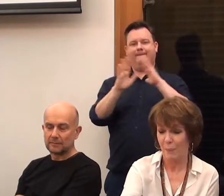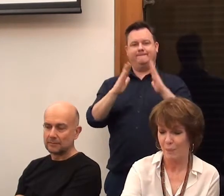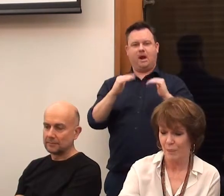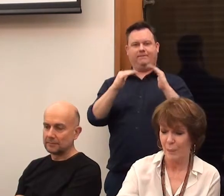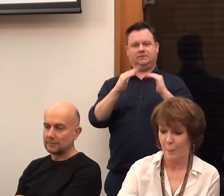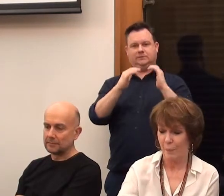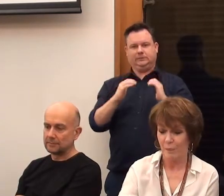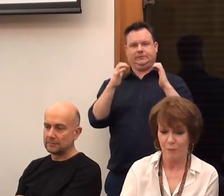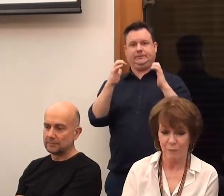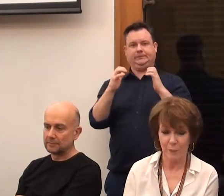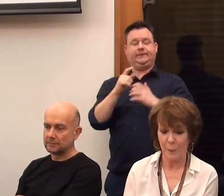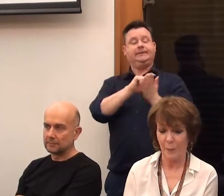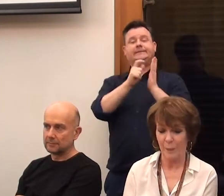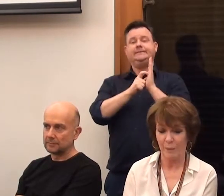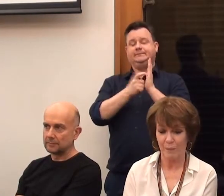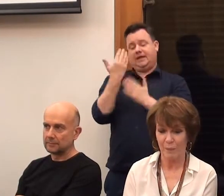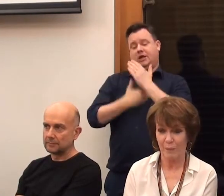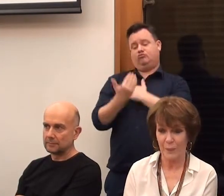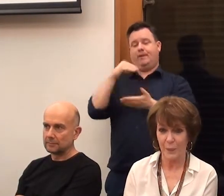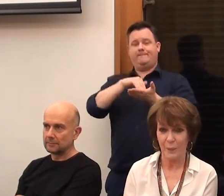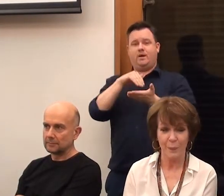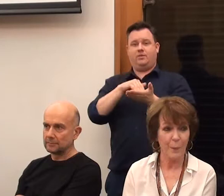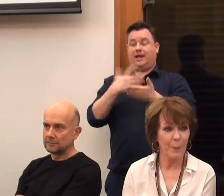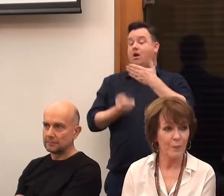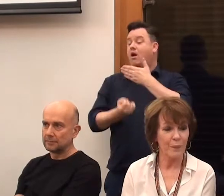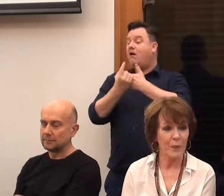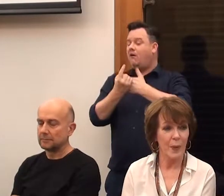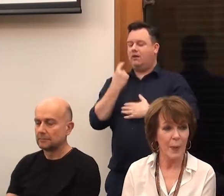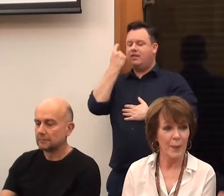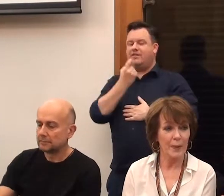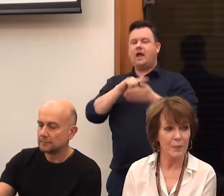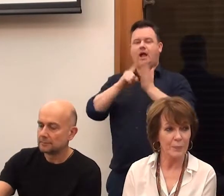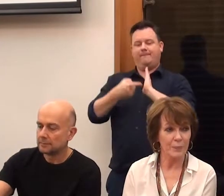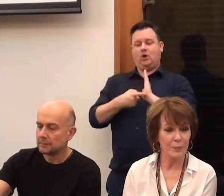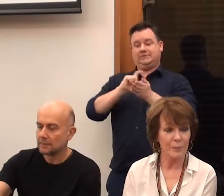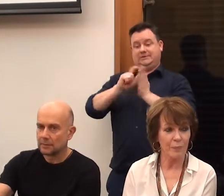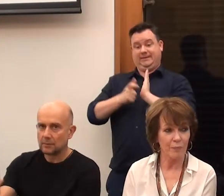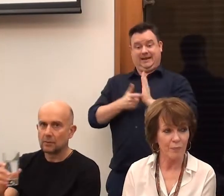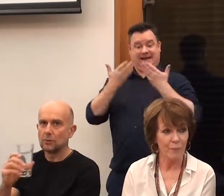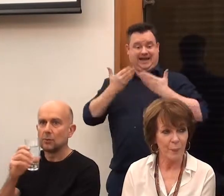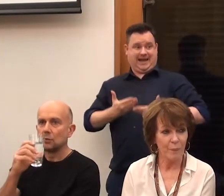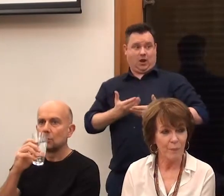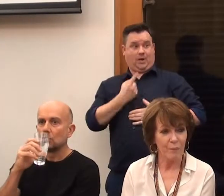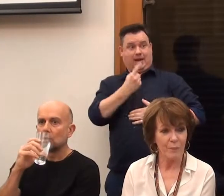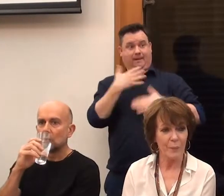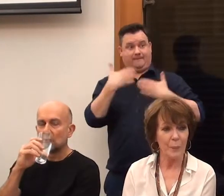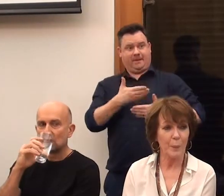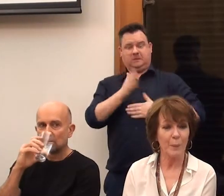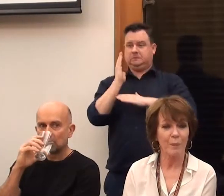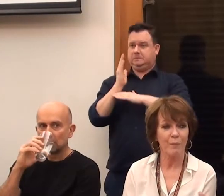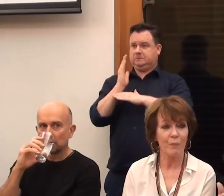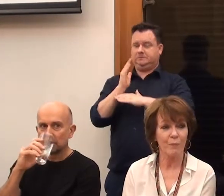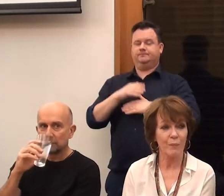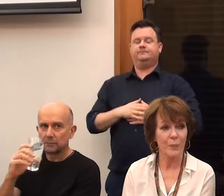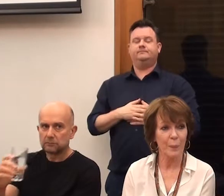But I wonder, Disability History Month gives us the opportunity to think about disability currently, and of course he's just been talking about that,